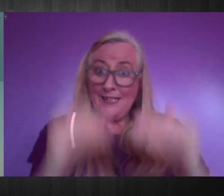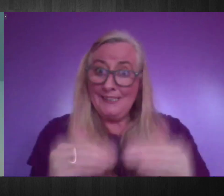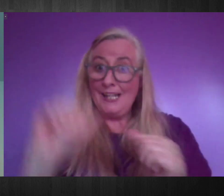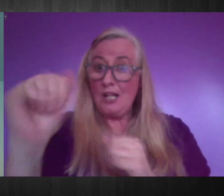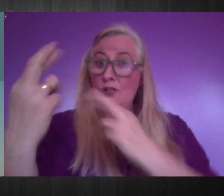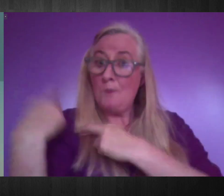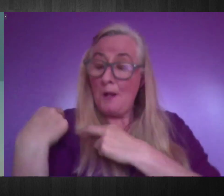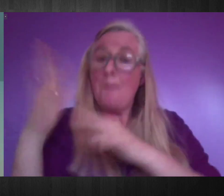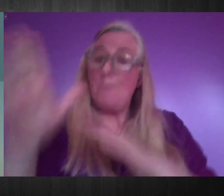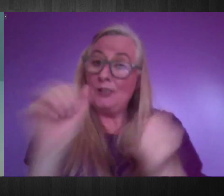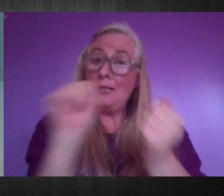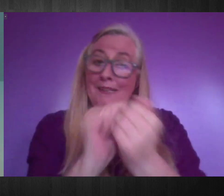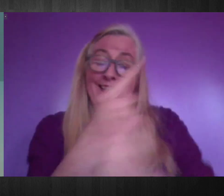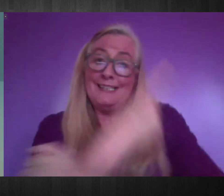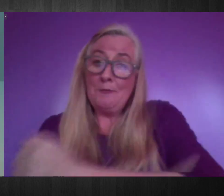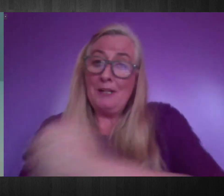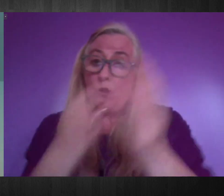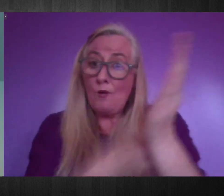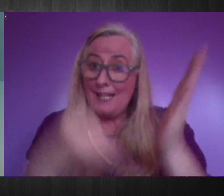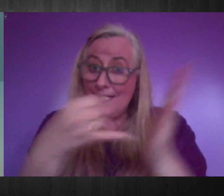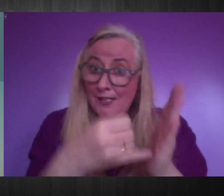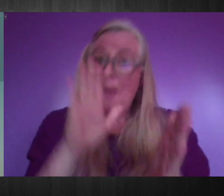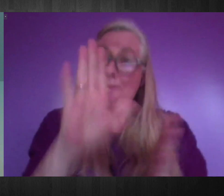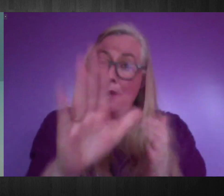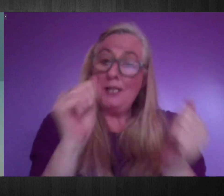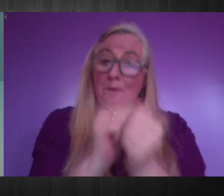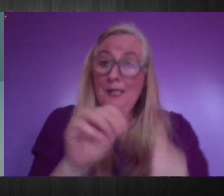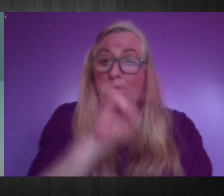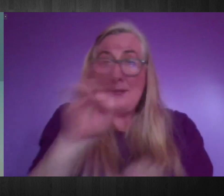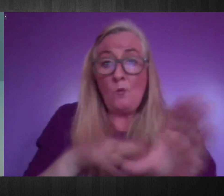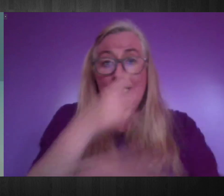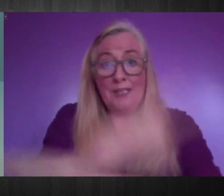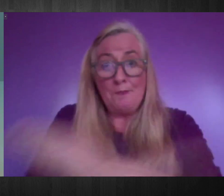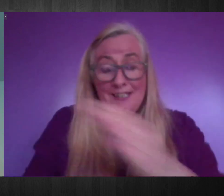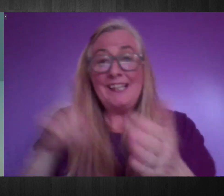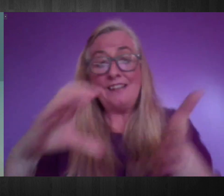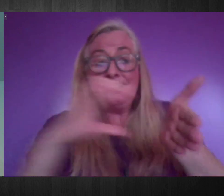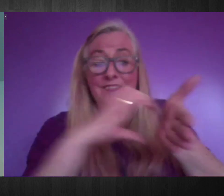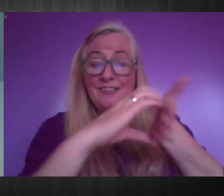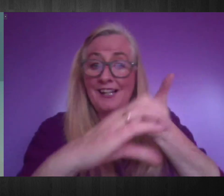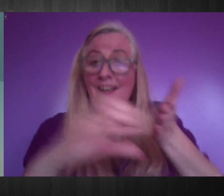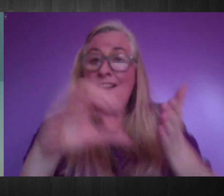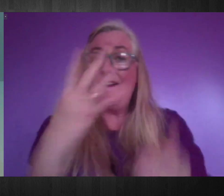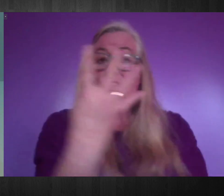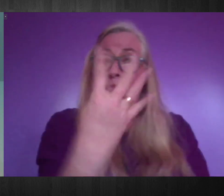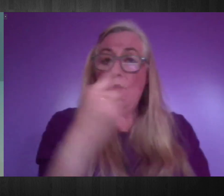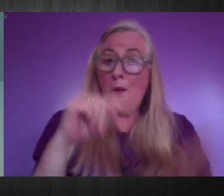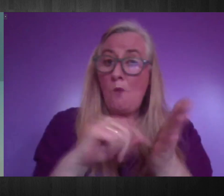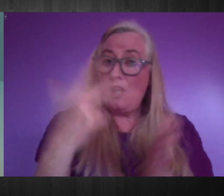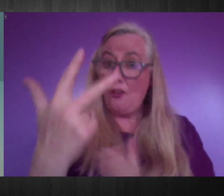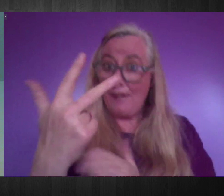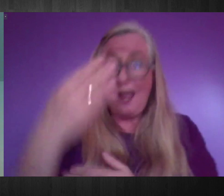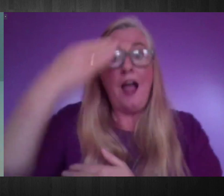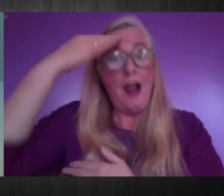organisations, people with disabilities, and representatives under Article 4.3 of the Convention. IRIC will be actively pressing on the